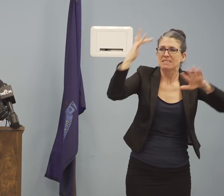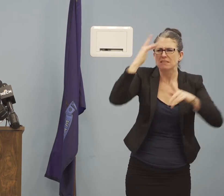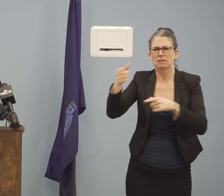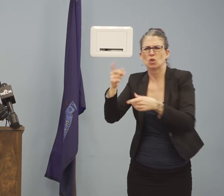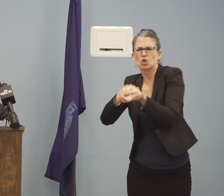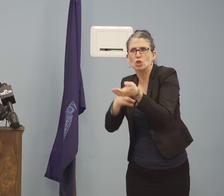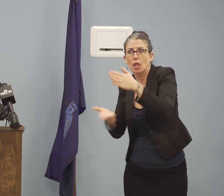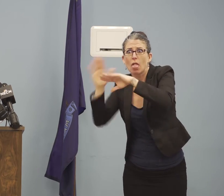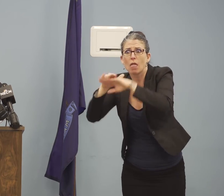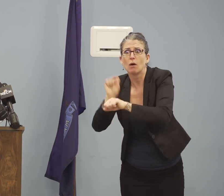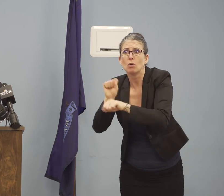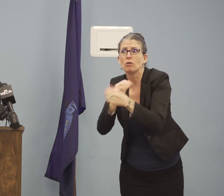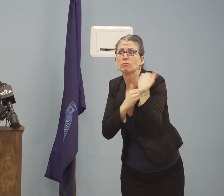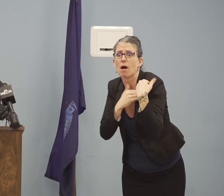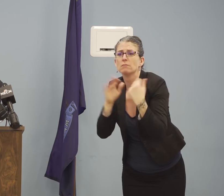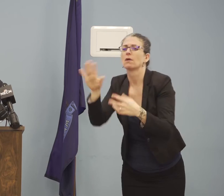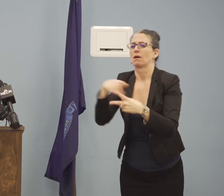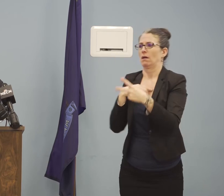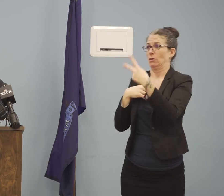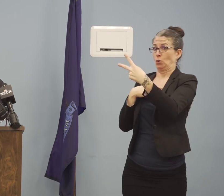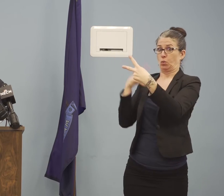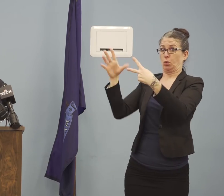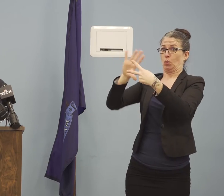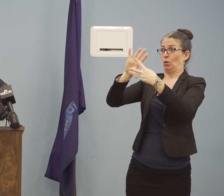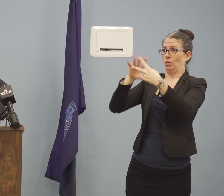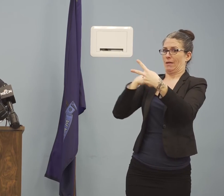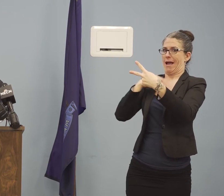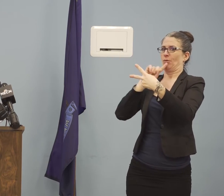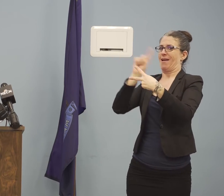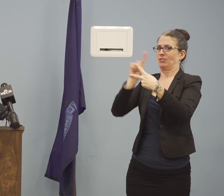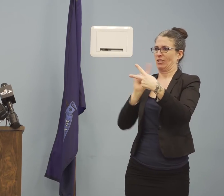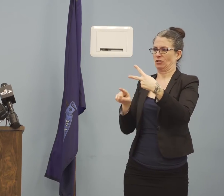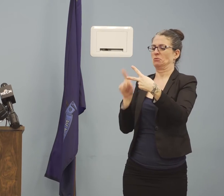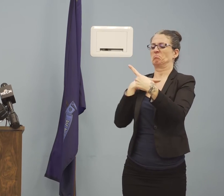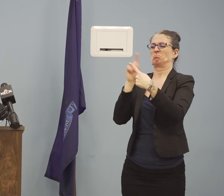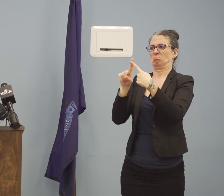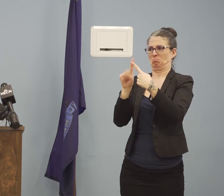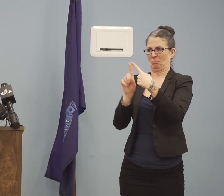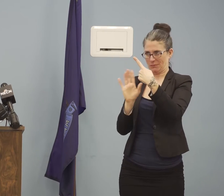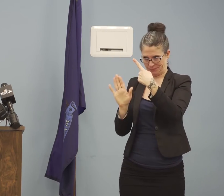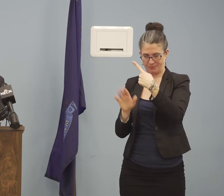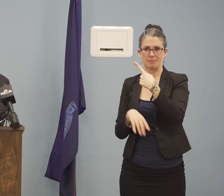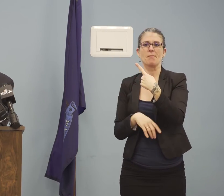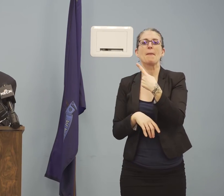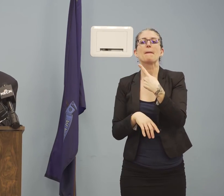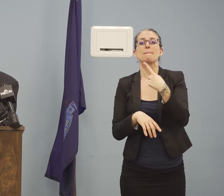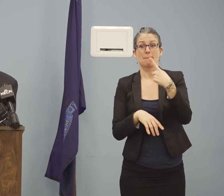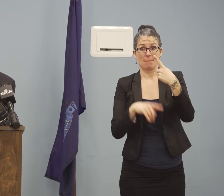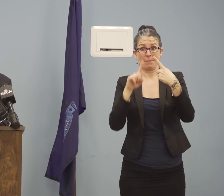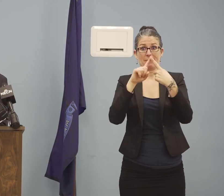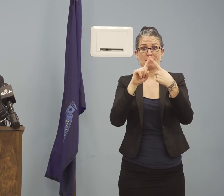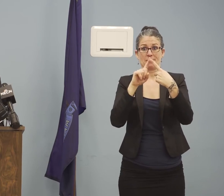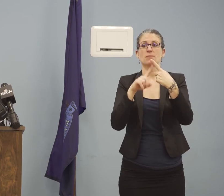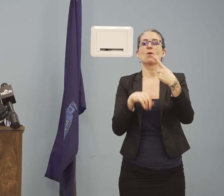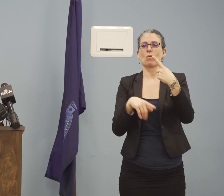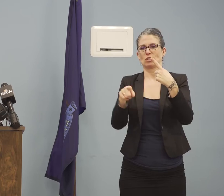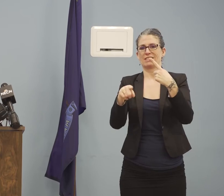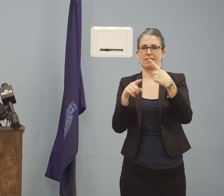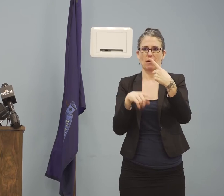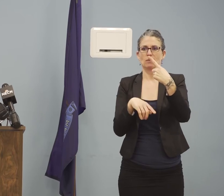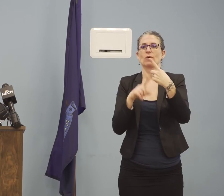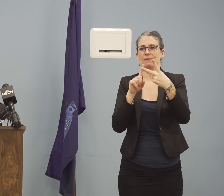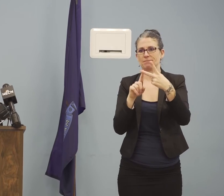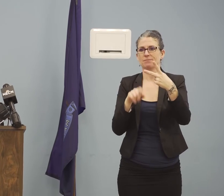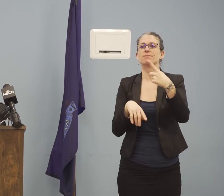because the answer to the latter somewhat governs the answer to the former. One of, as an example, and the answer to repeat the